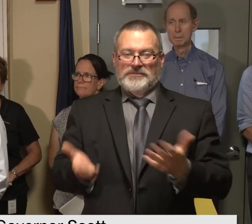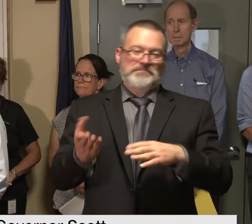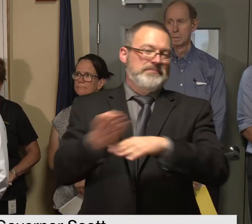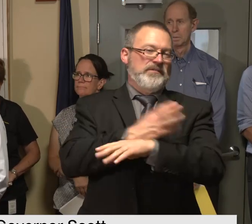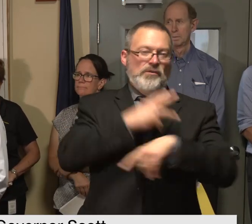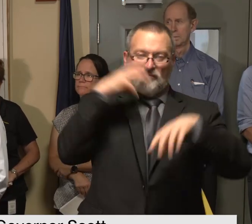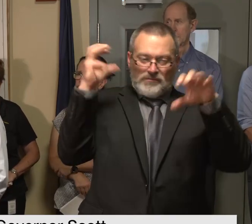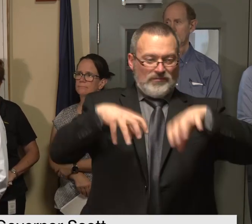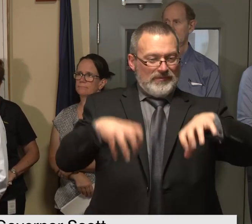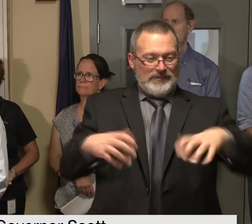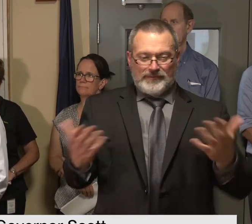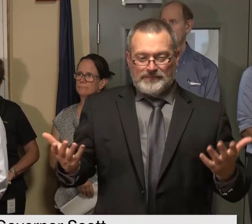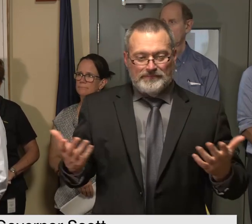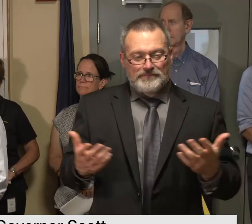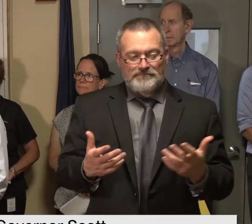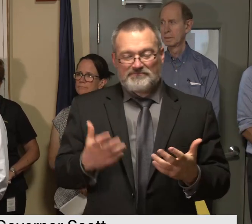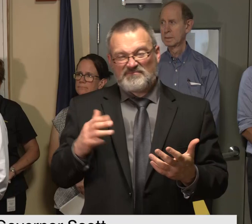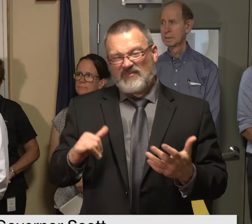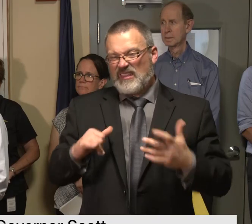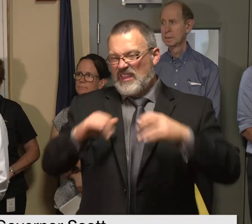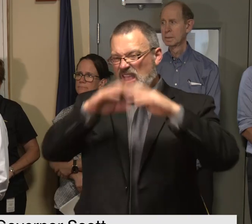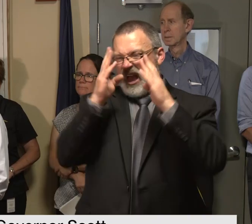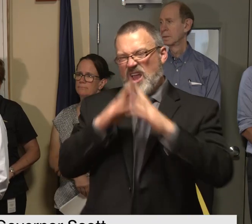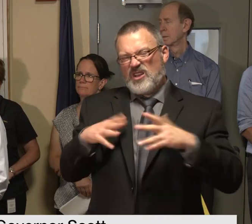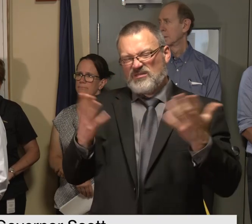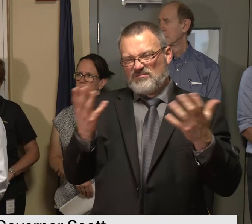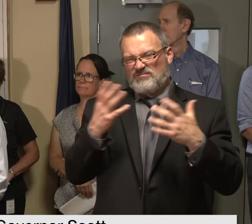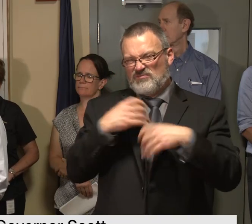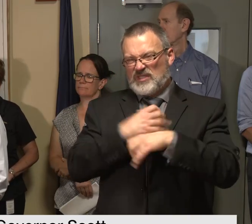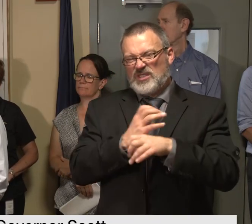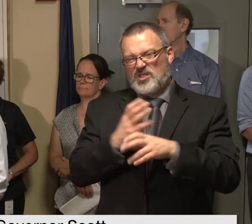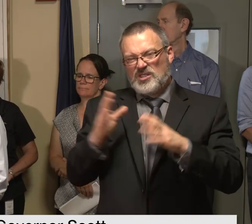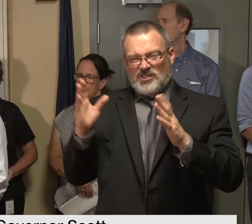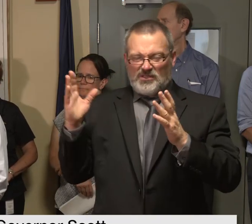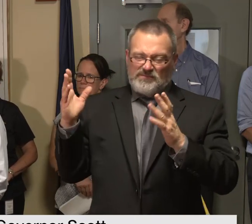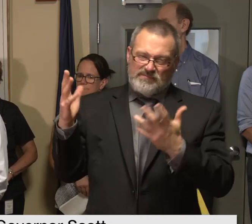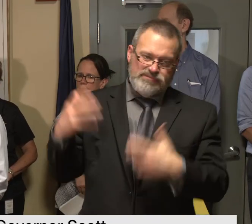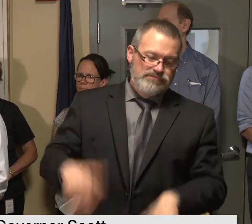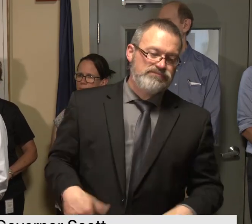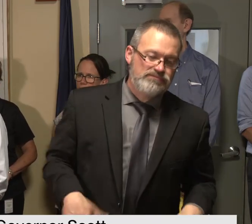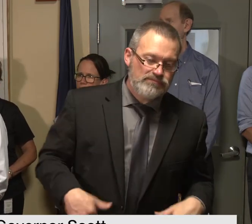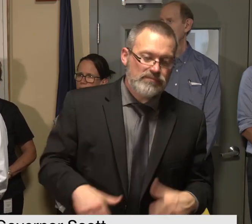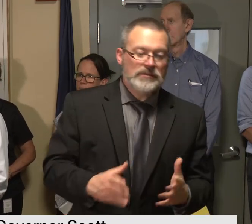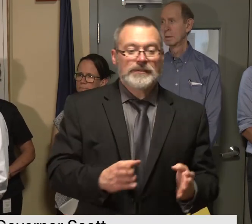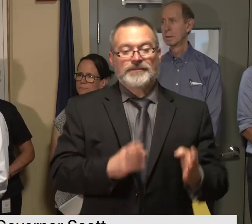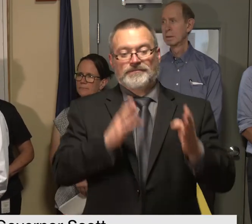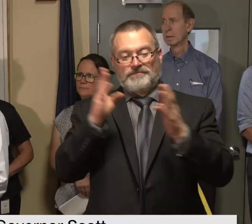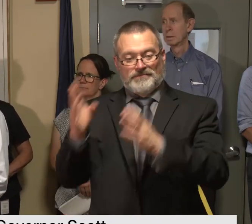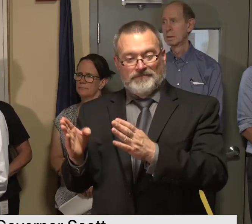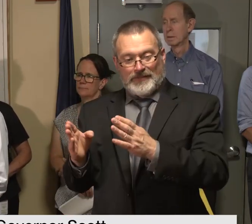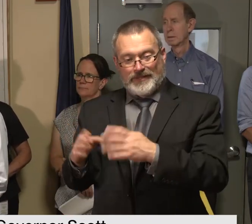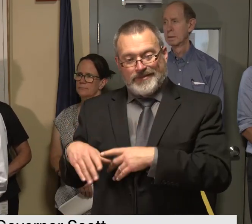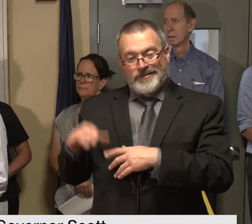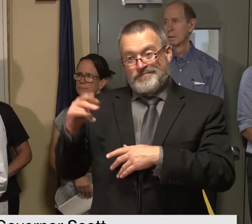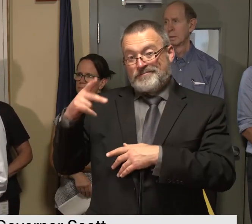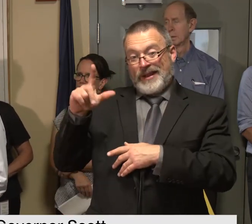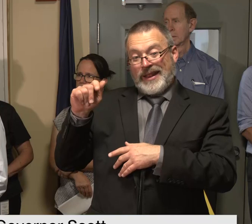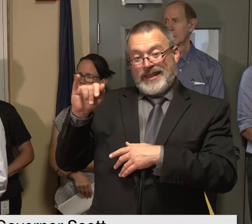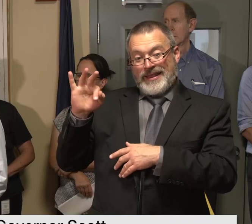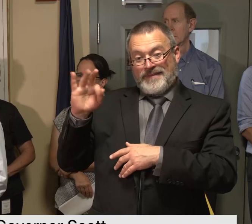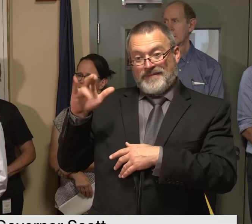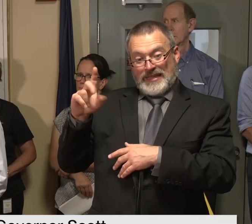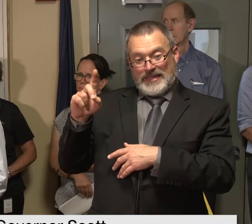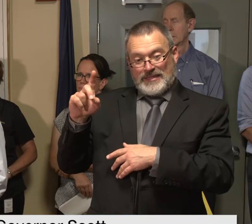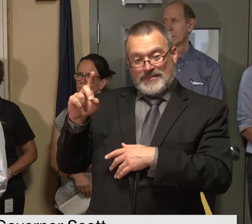it even it's exacerbated that when i went to plainfield yesterday and saw the nine unit apartment home